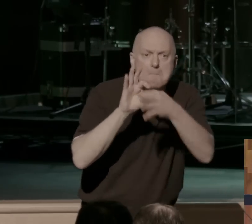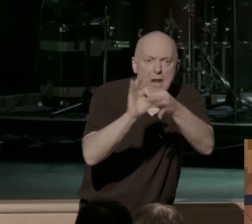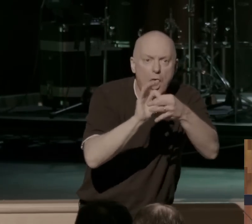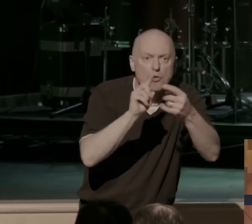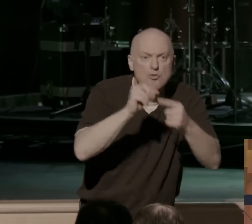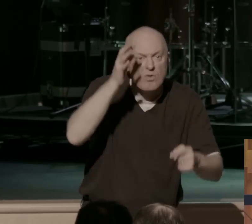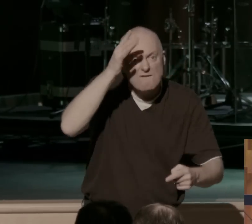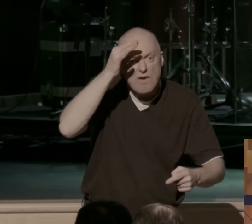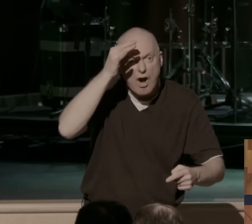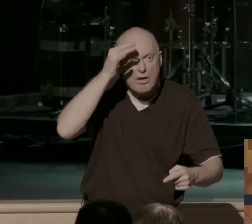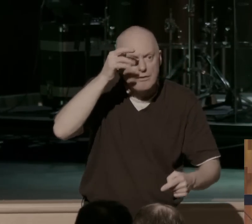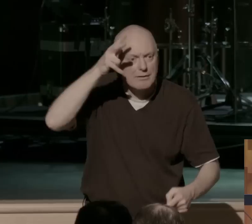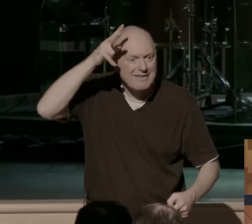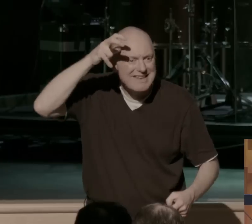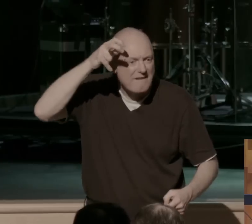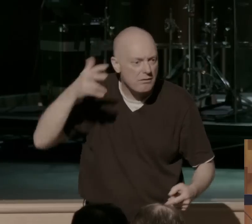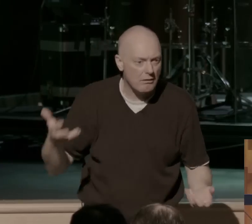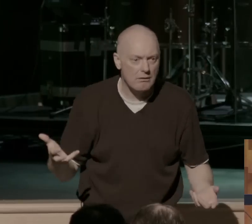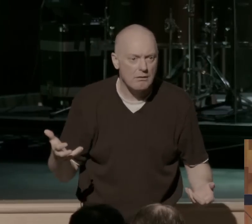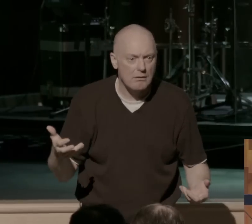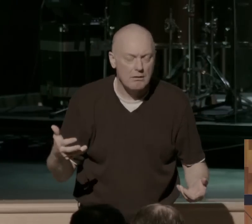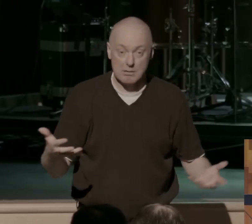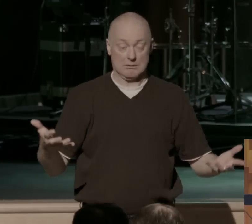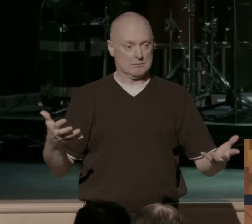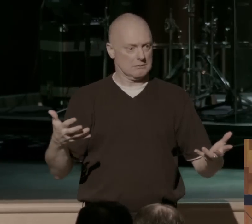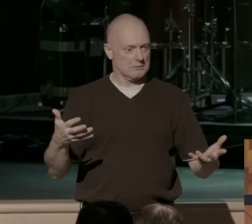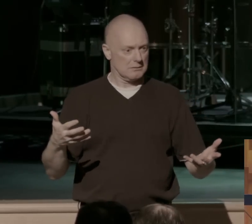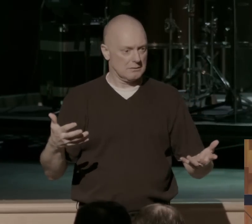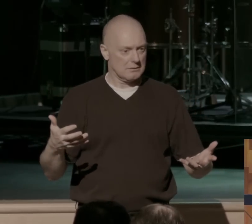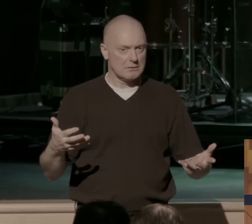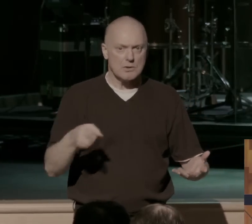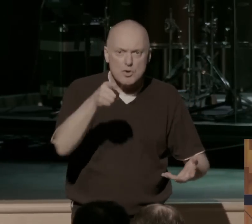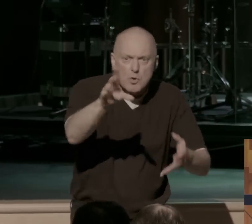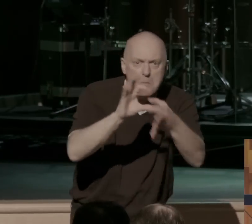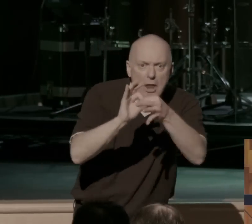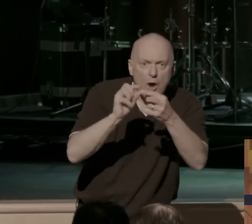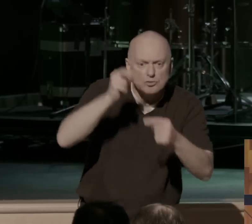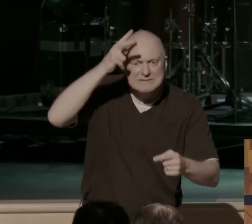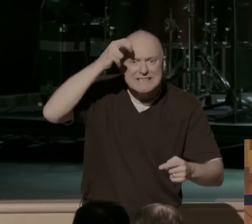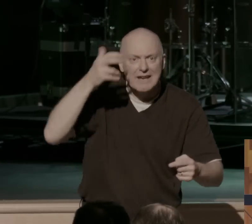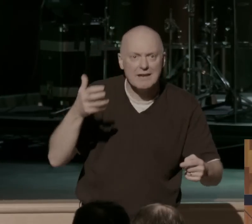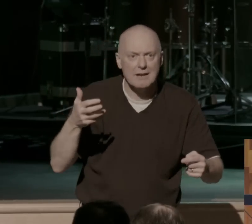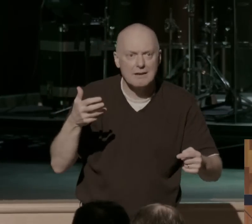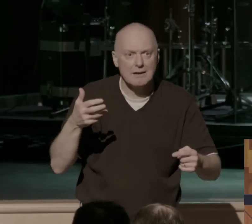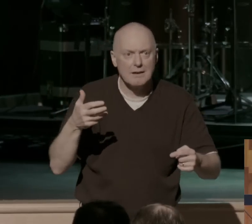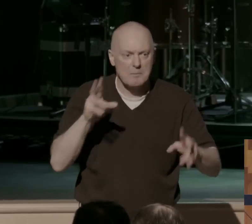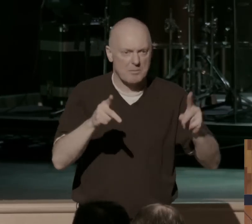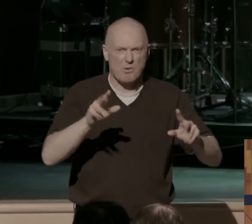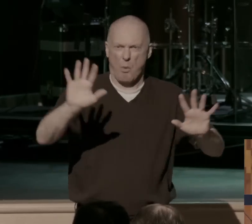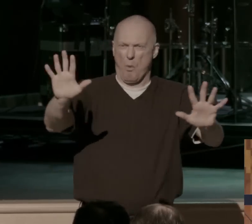the devil. So you guys are sons of Satan. Intense. A little, a little bit over the top here.